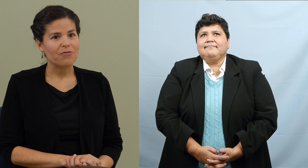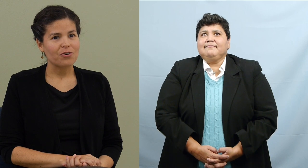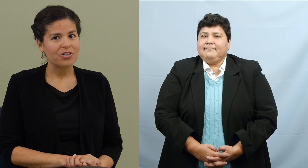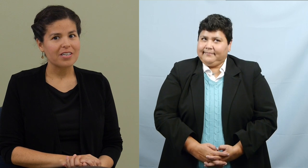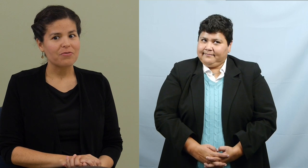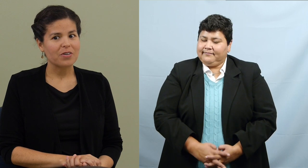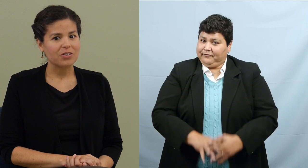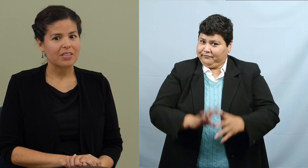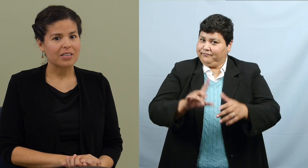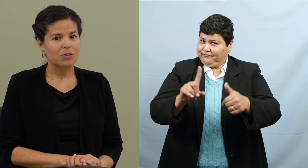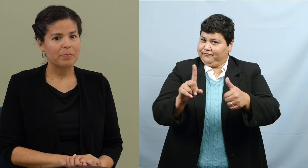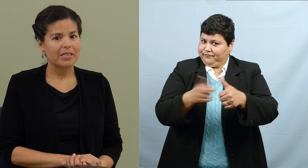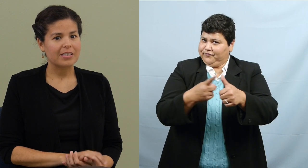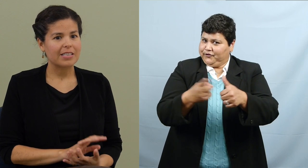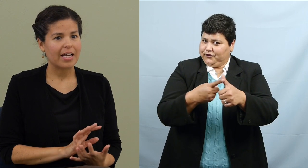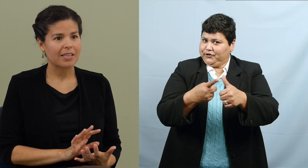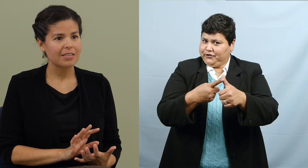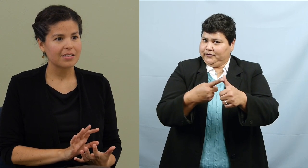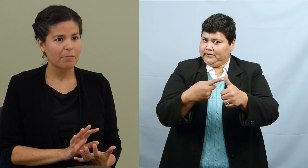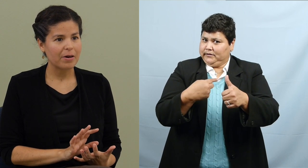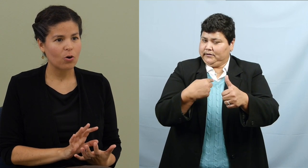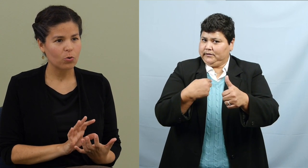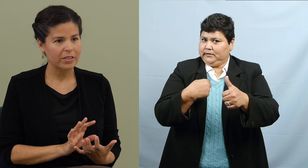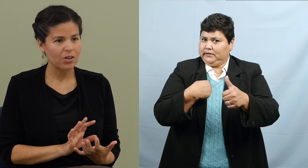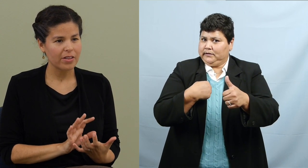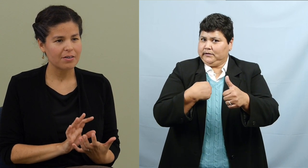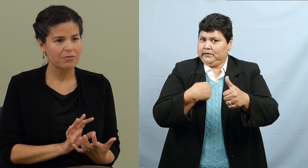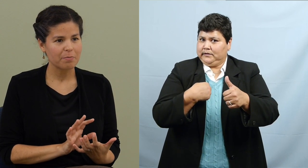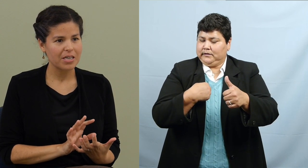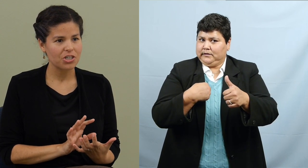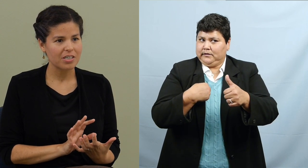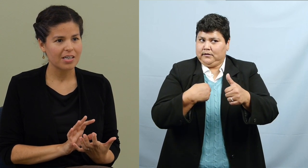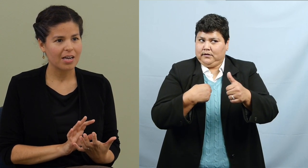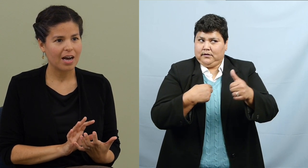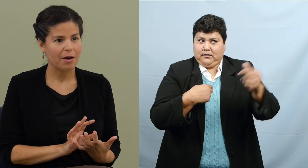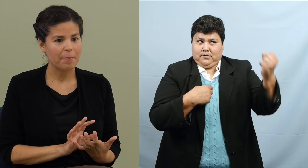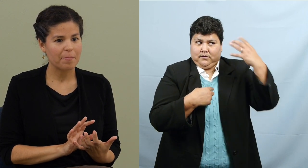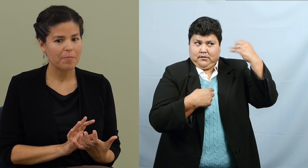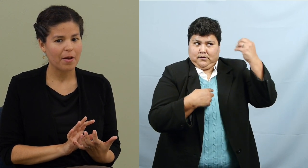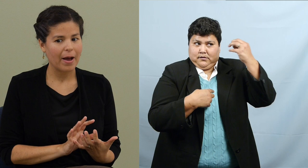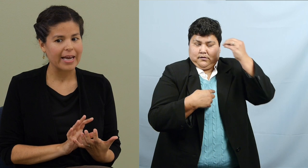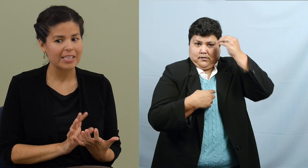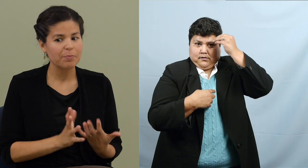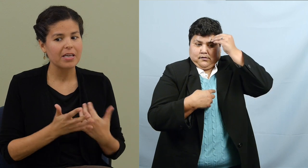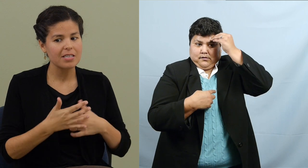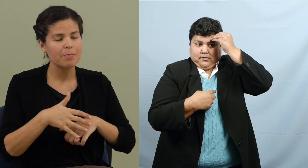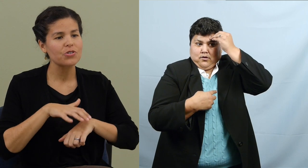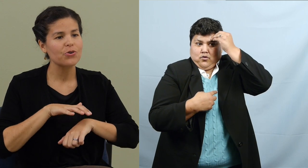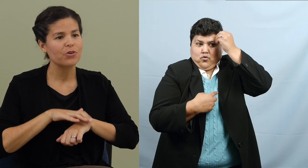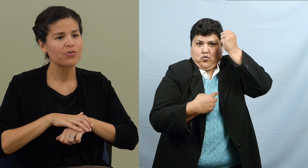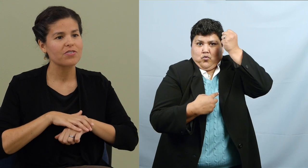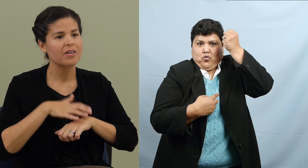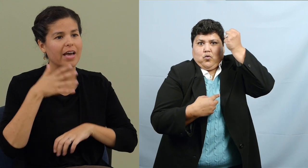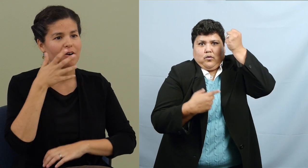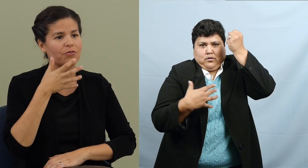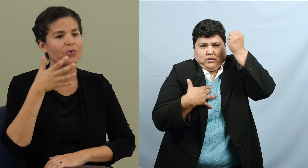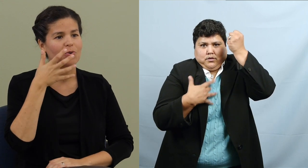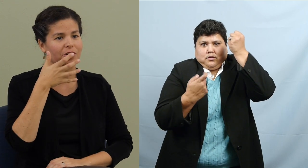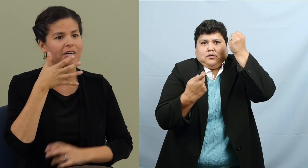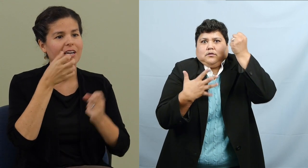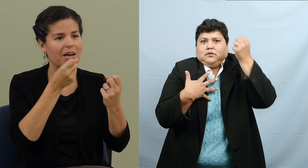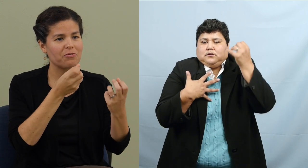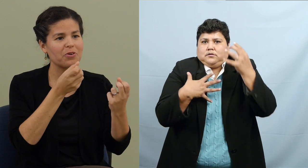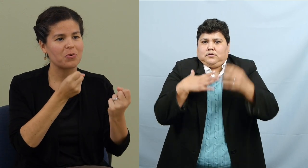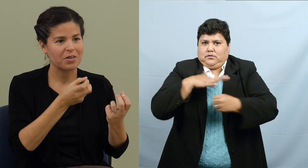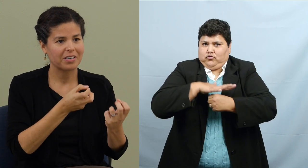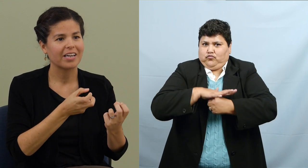At first, I felt a little bit tense about holding all that information. I guess because I'm so used to every